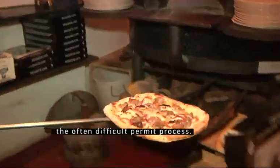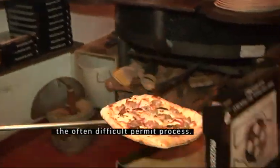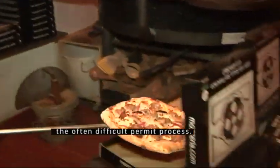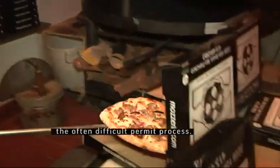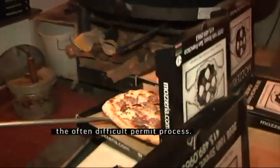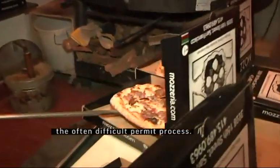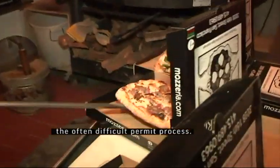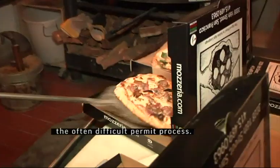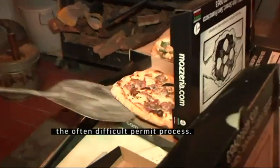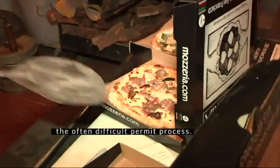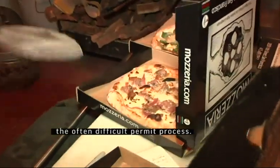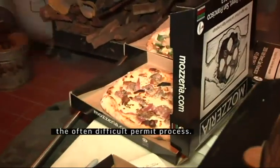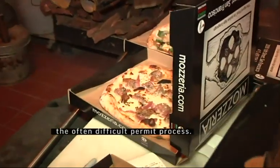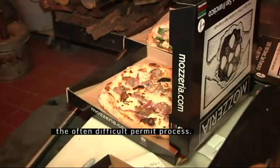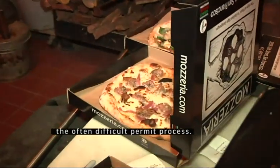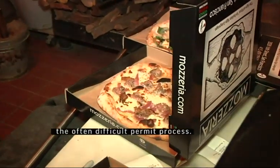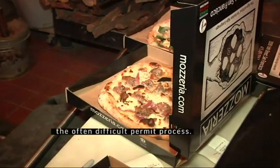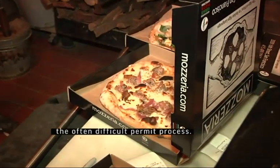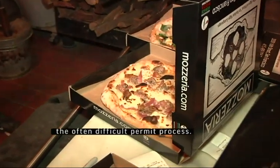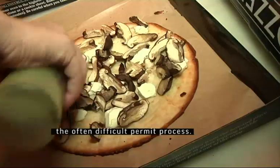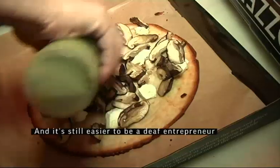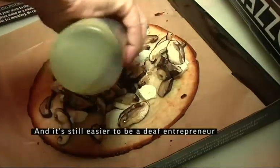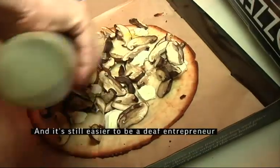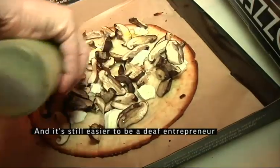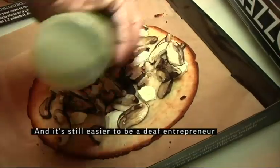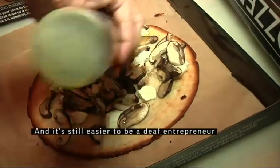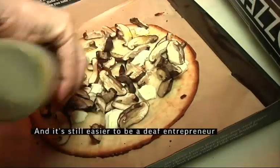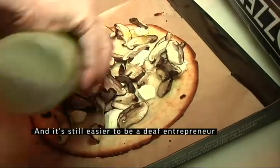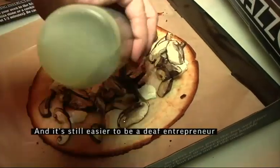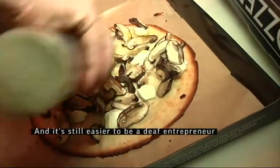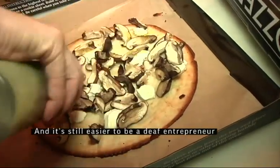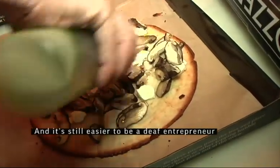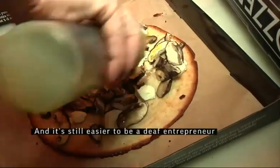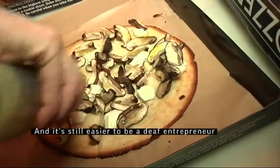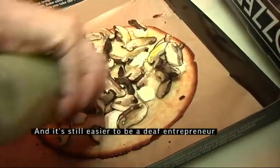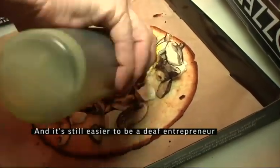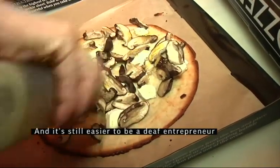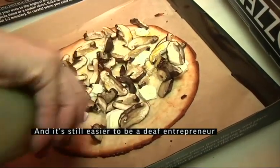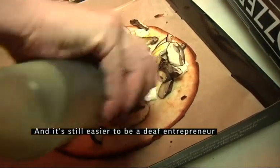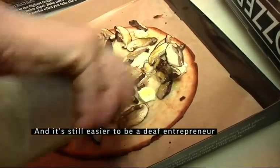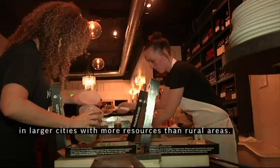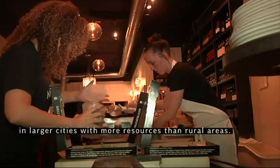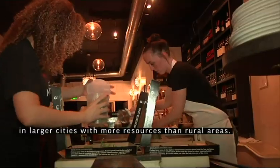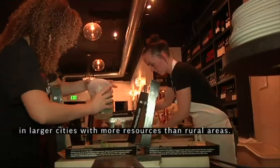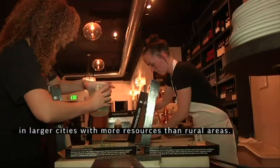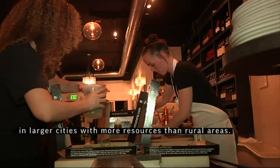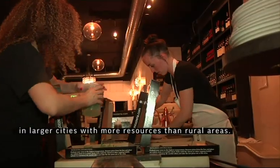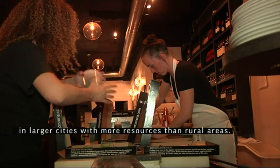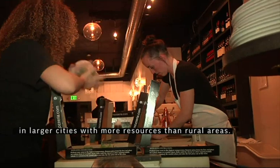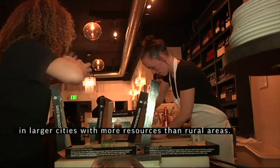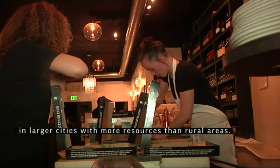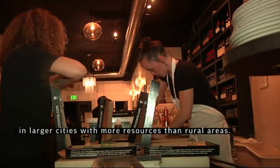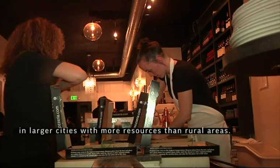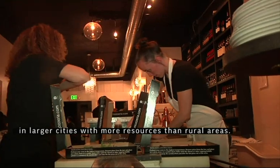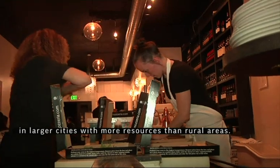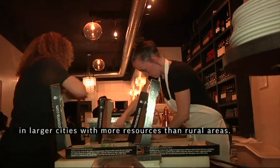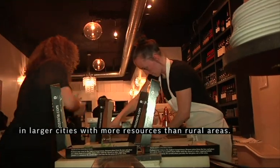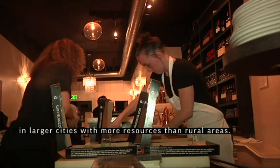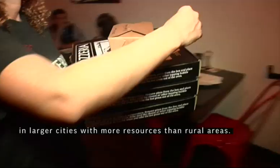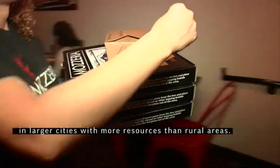often difficult permit process. And it's still easier to be a deaf entrepreneur in larger cities with more resources than